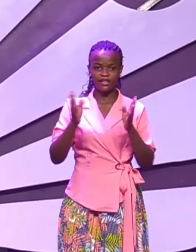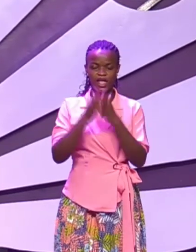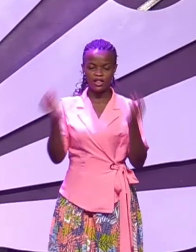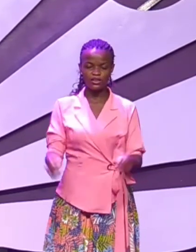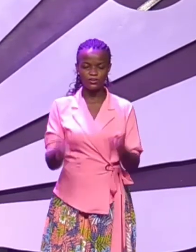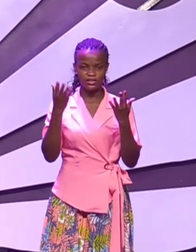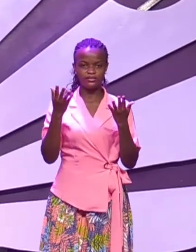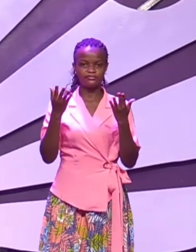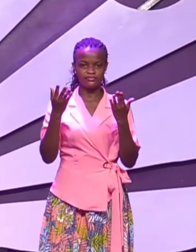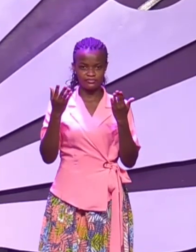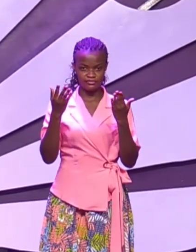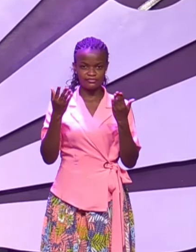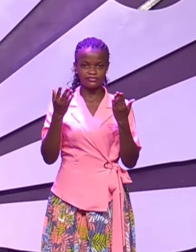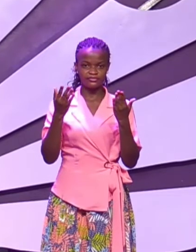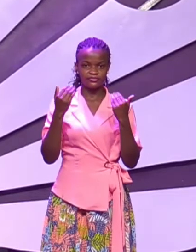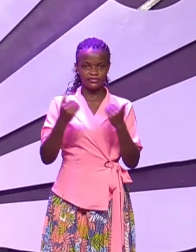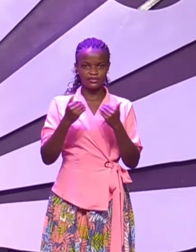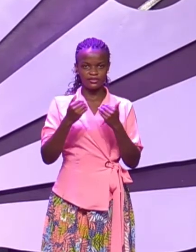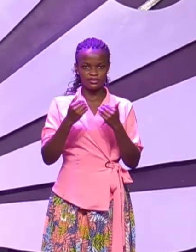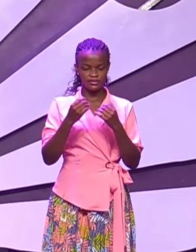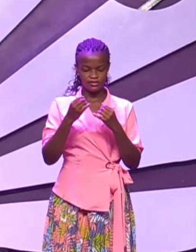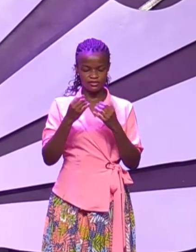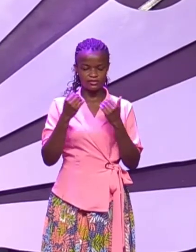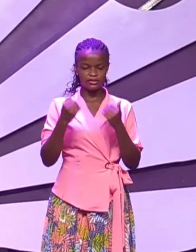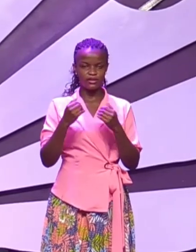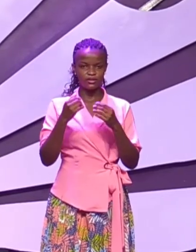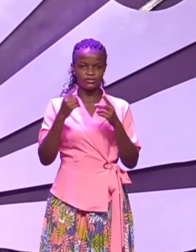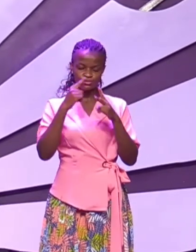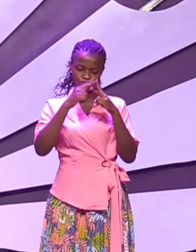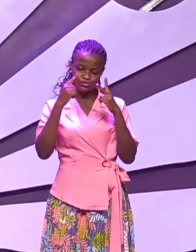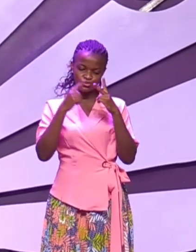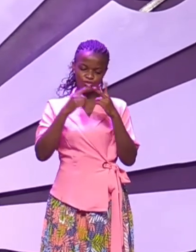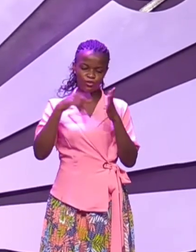hallelujah the last two more points